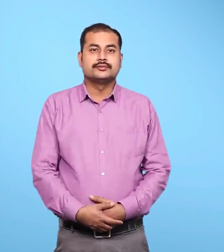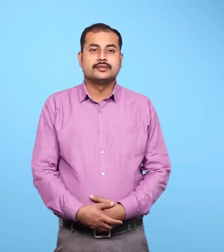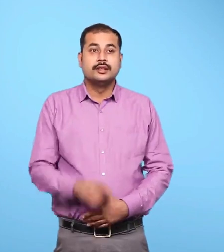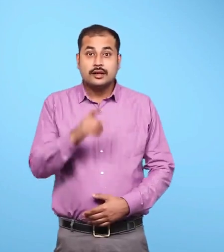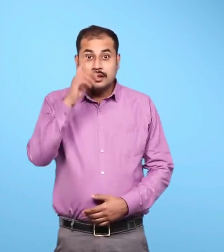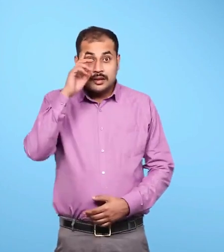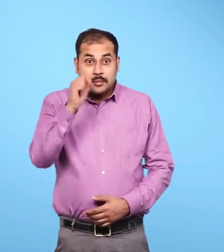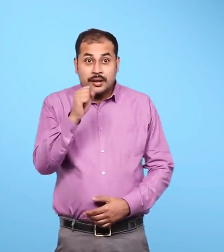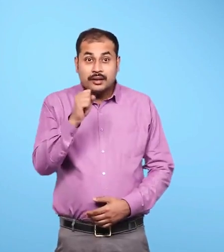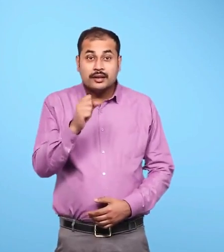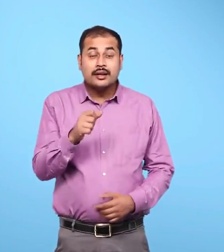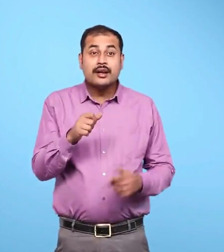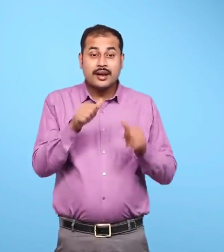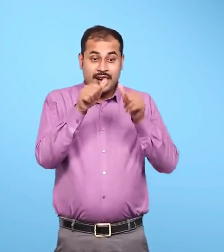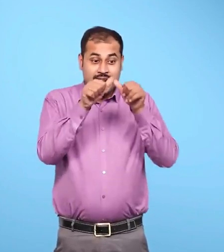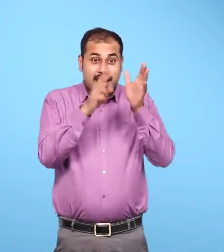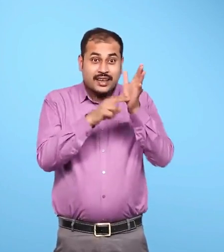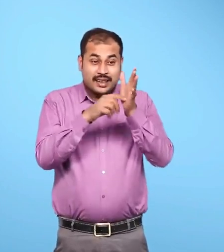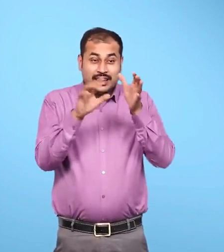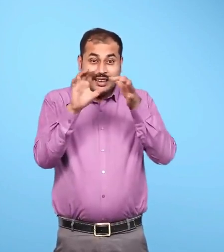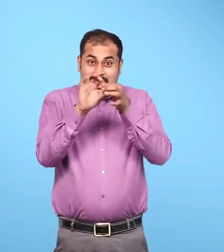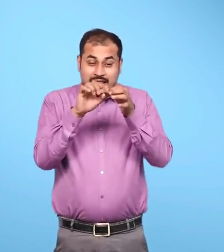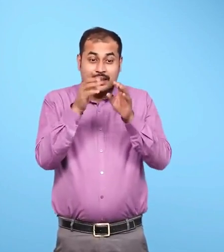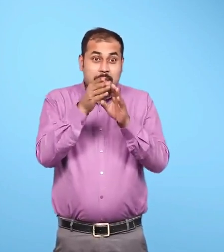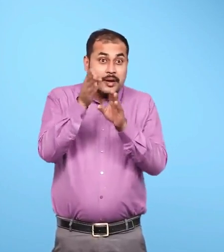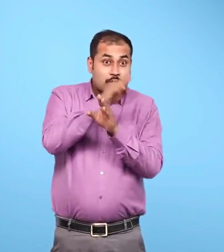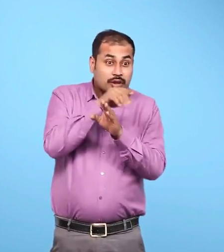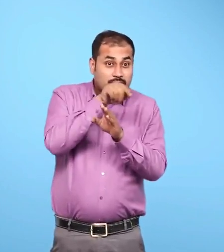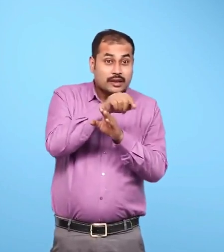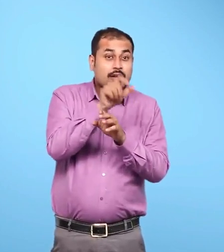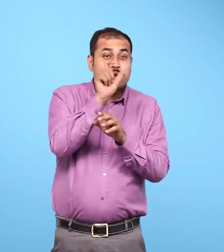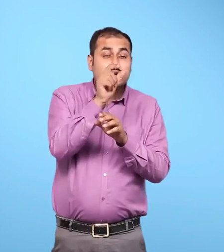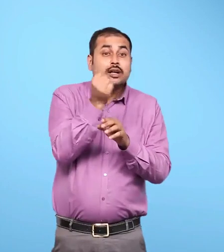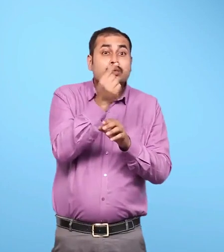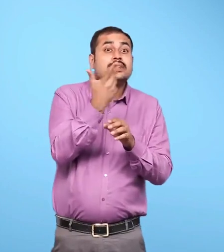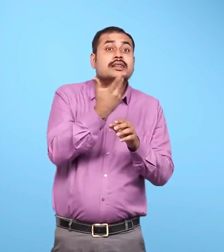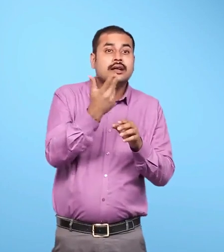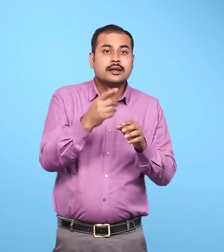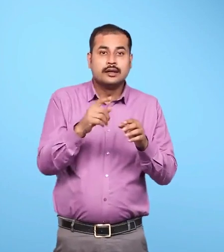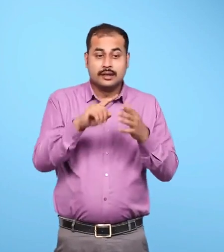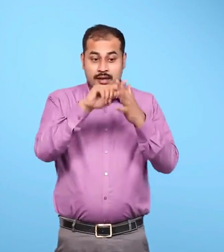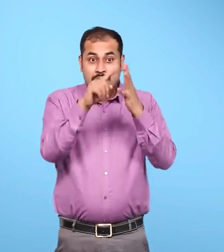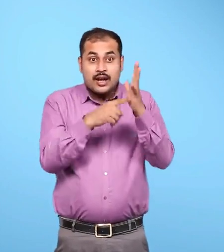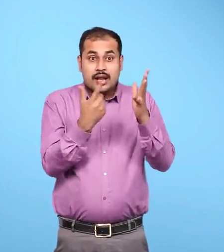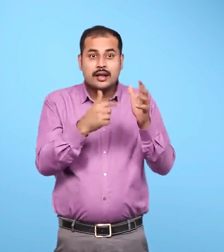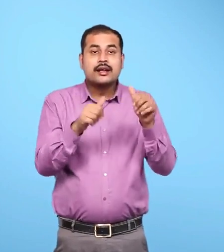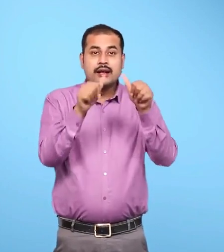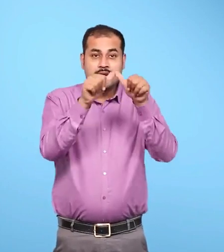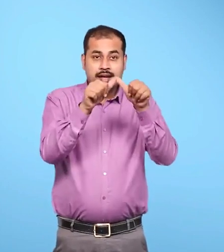Remember, Anne is used before words beginning with a vowel. A,